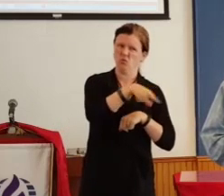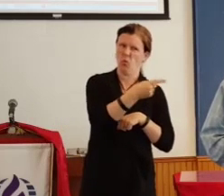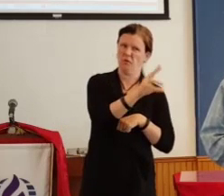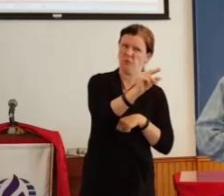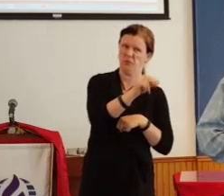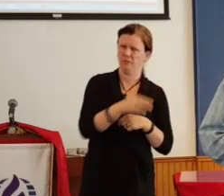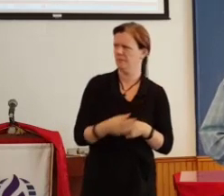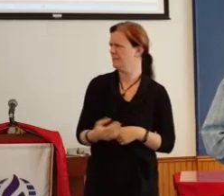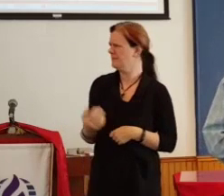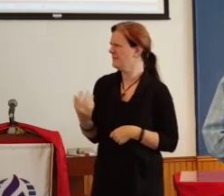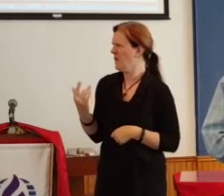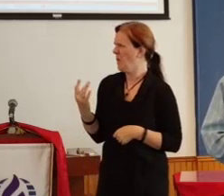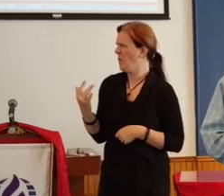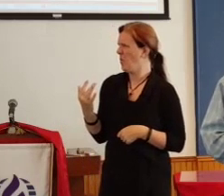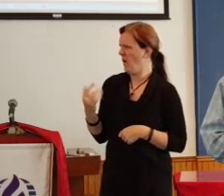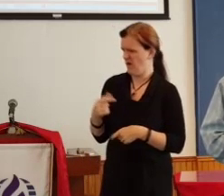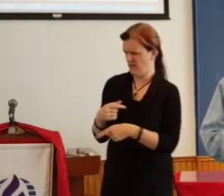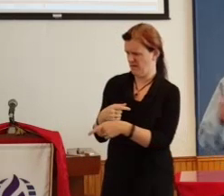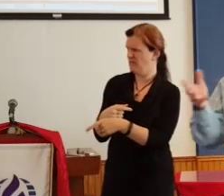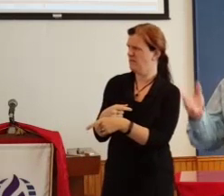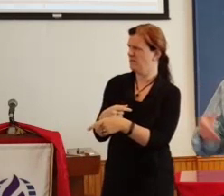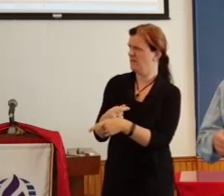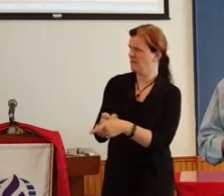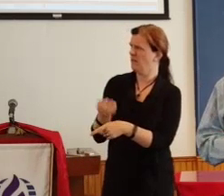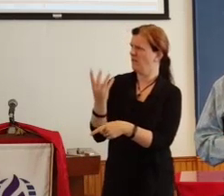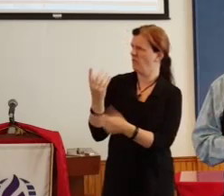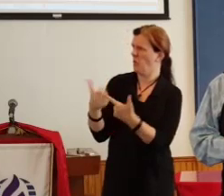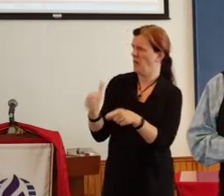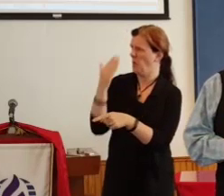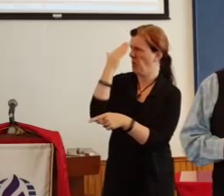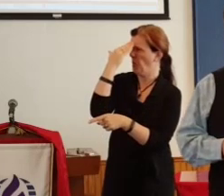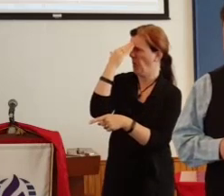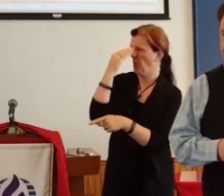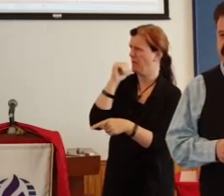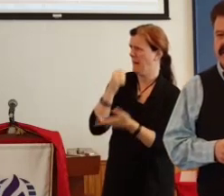Why? said the other. That guy knew four languages and it didn't do him any good.